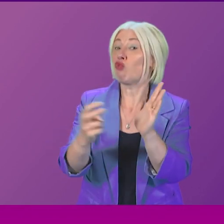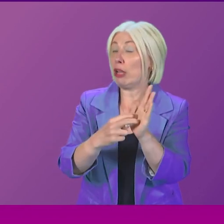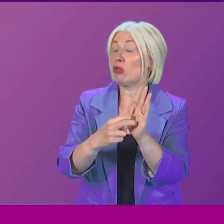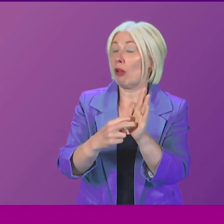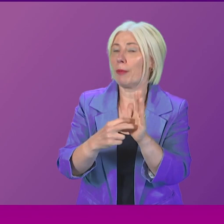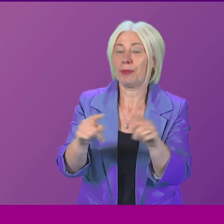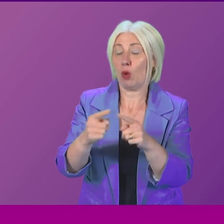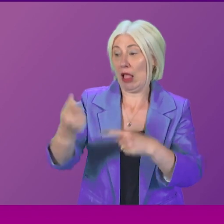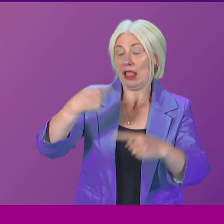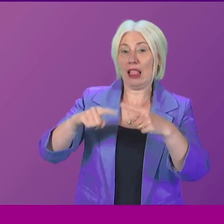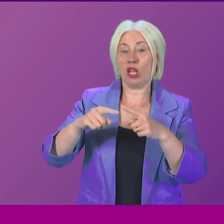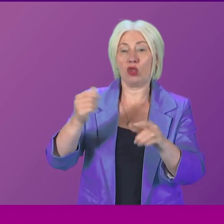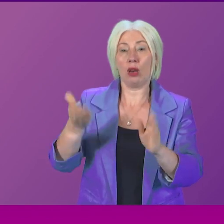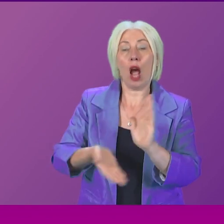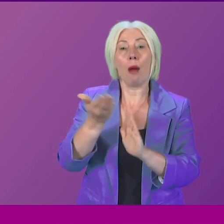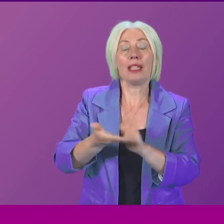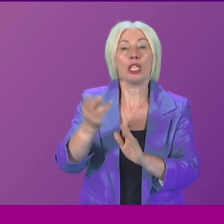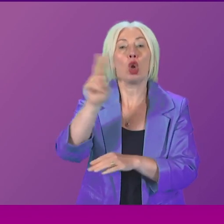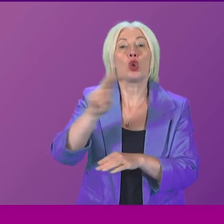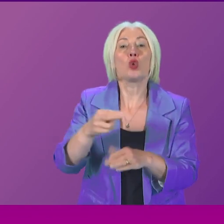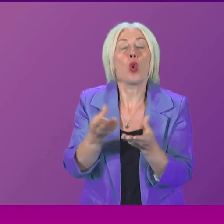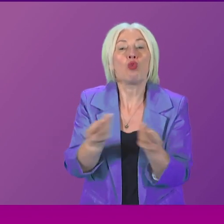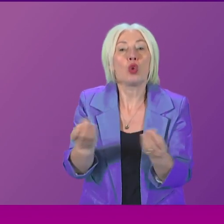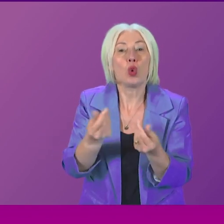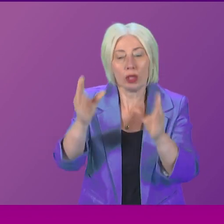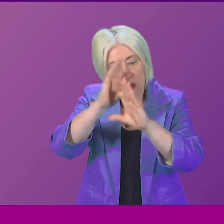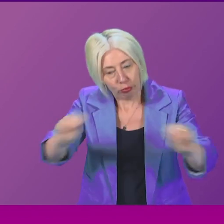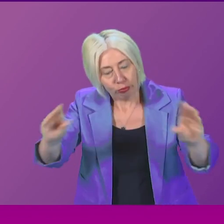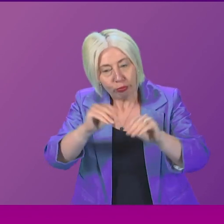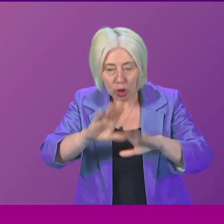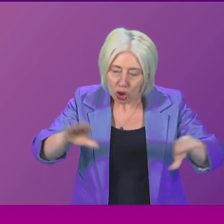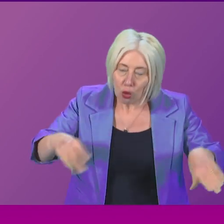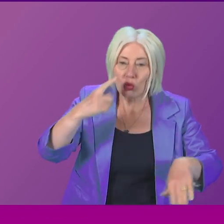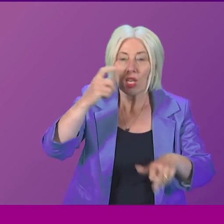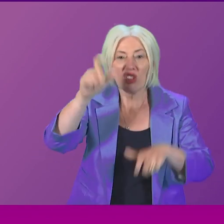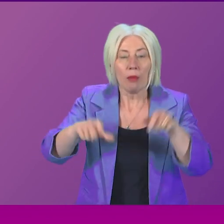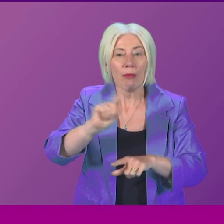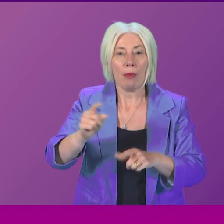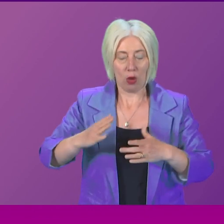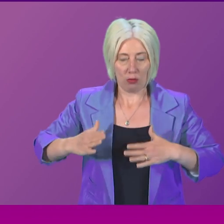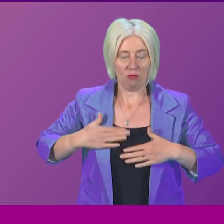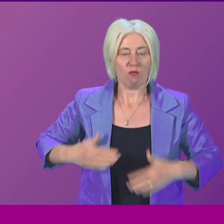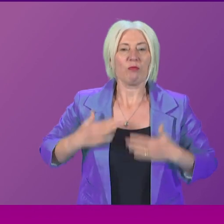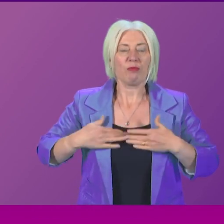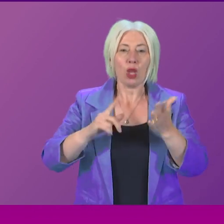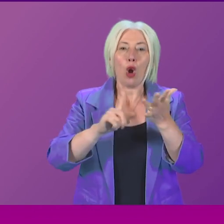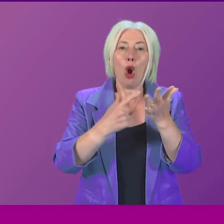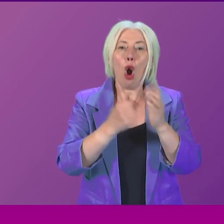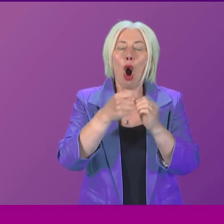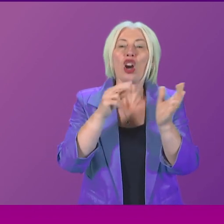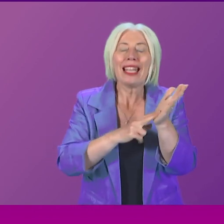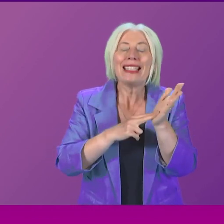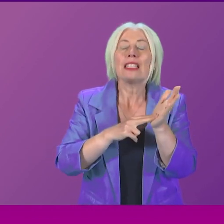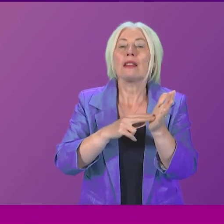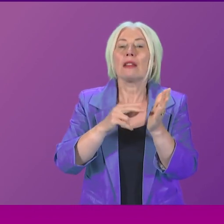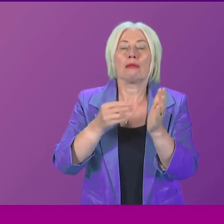we also launched our updated school resource to educate children and young people about organ donation, about organ tissue